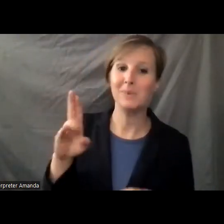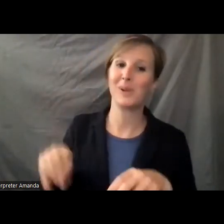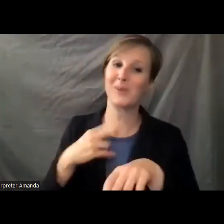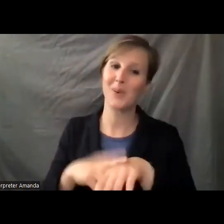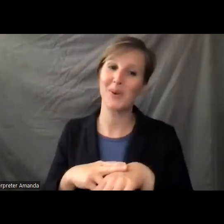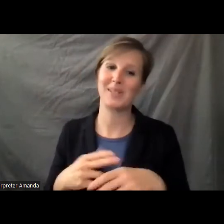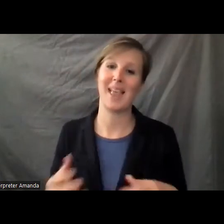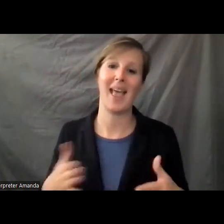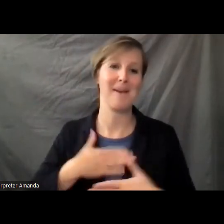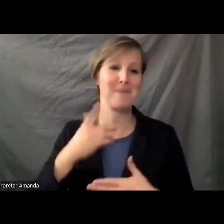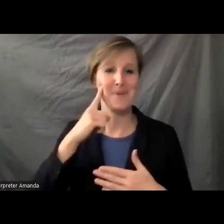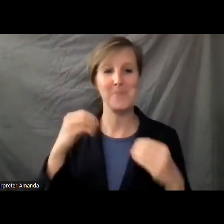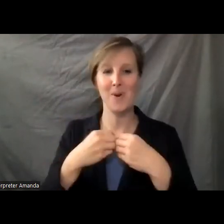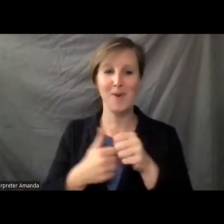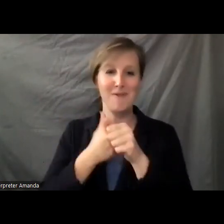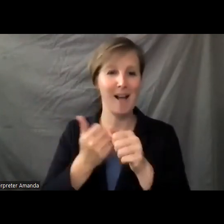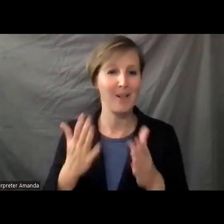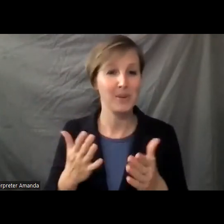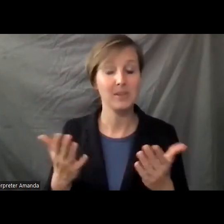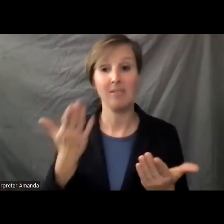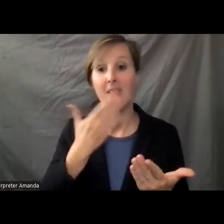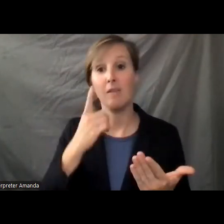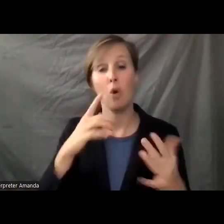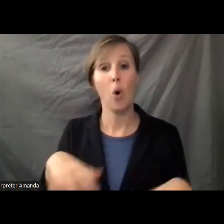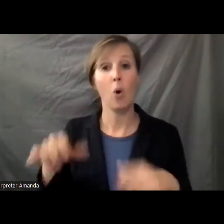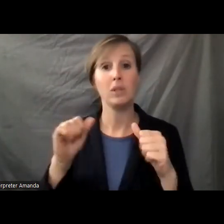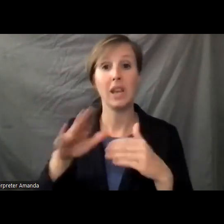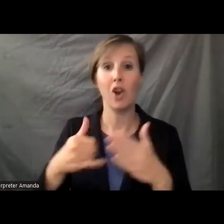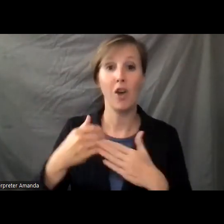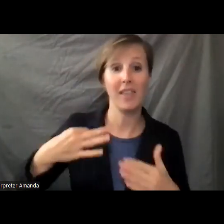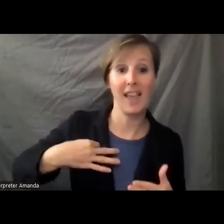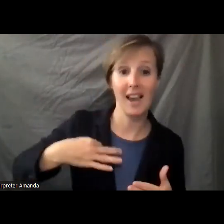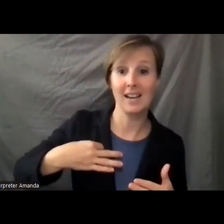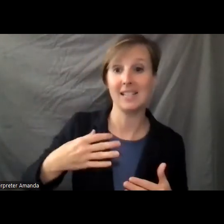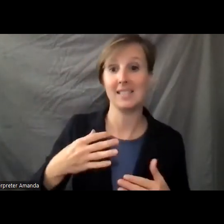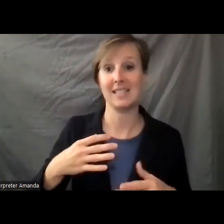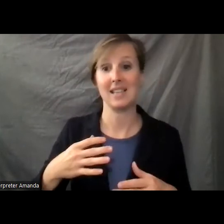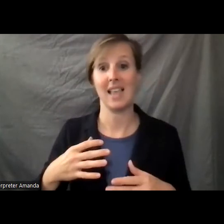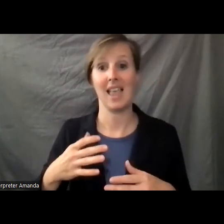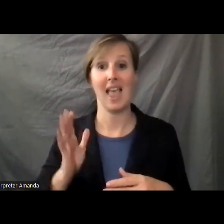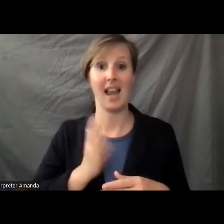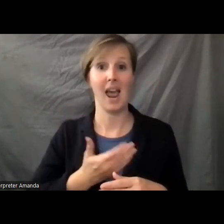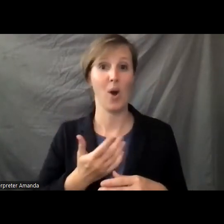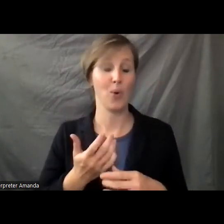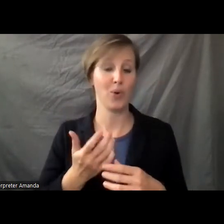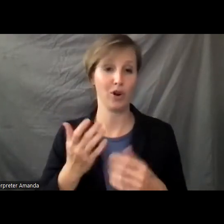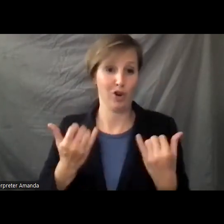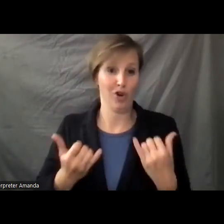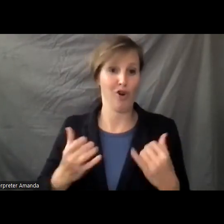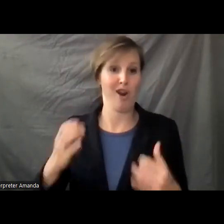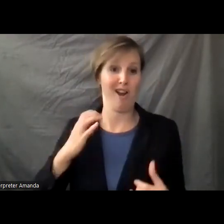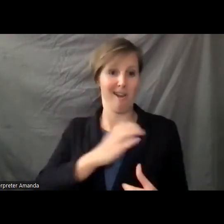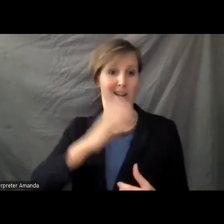more followers. And thanks again for hosting this event, and to all the candidates and our sitting congressmen. I thank you all